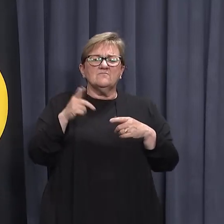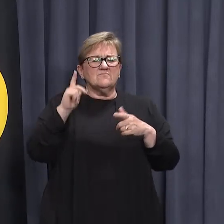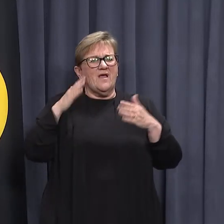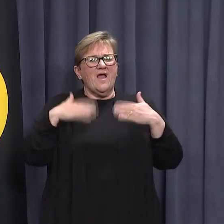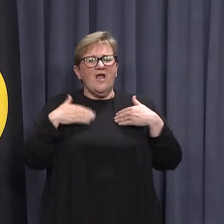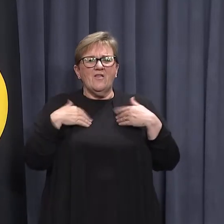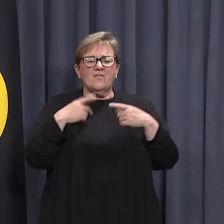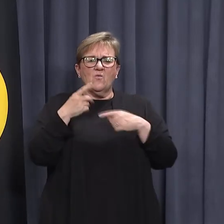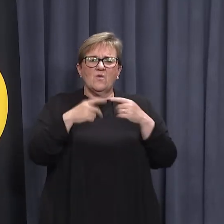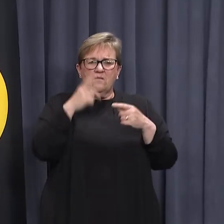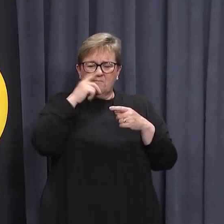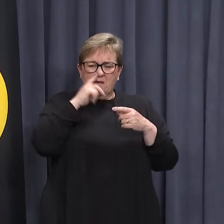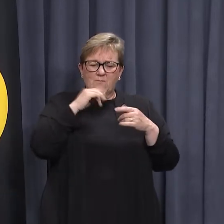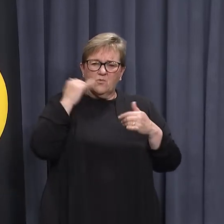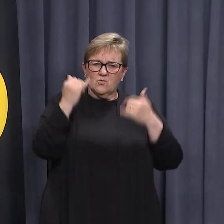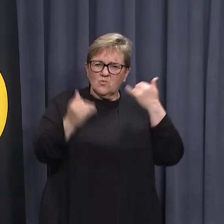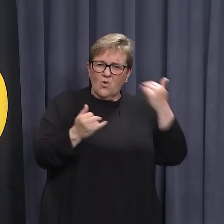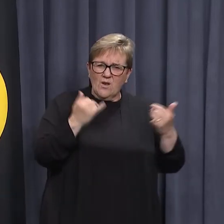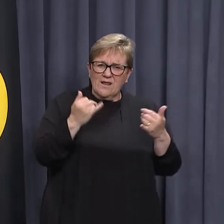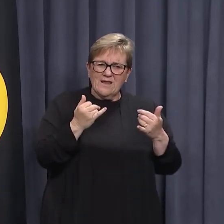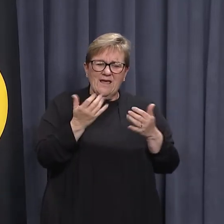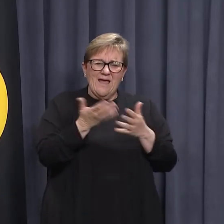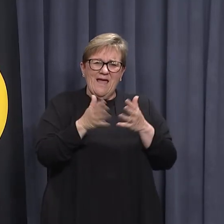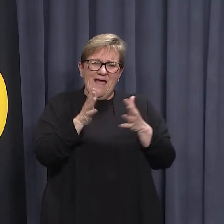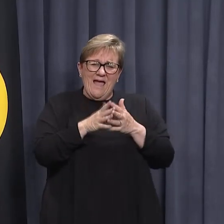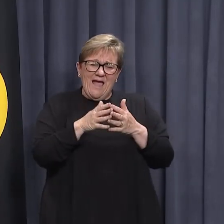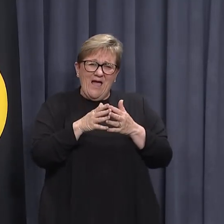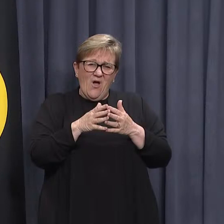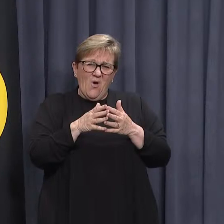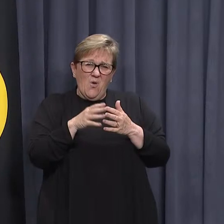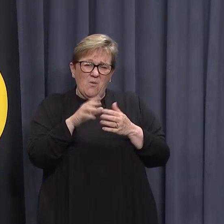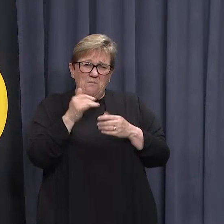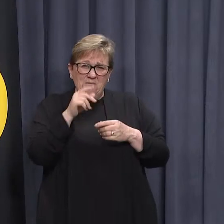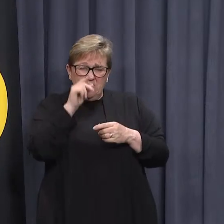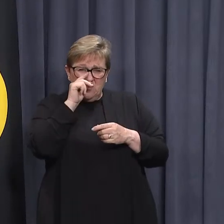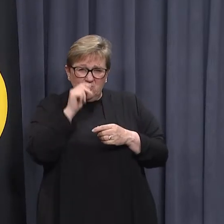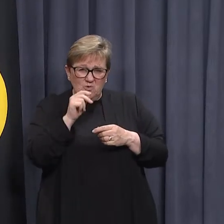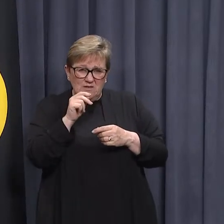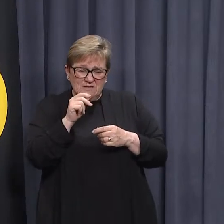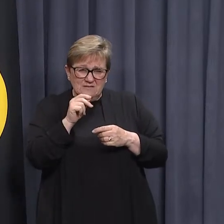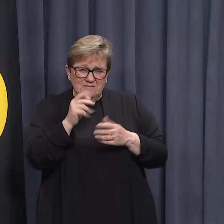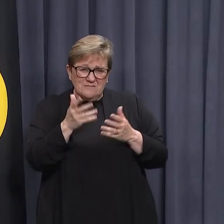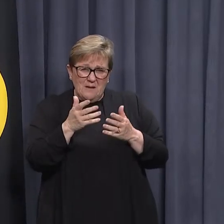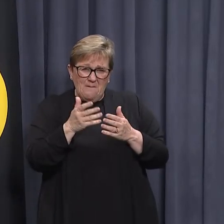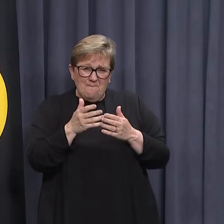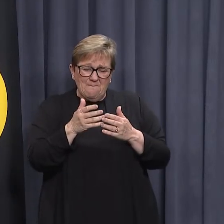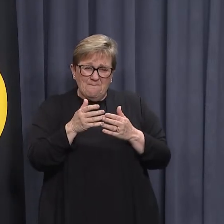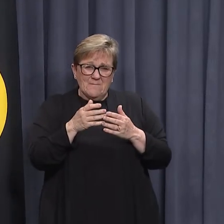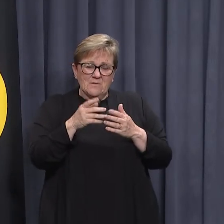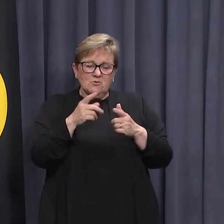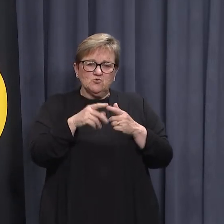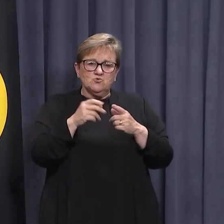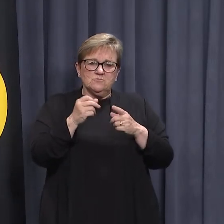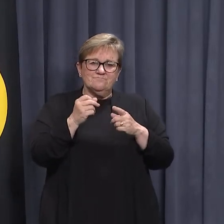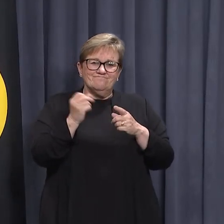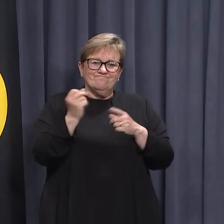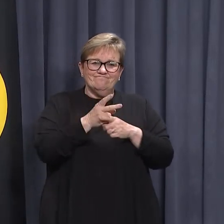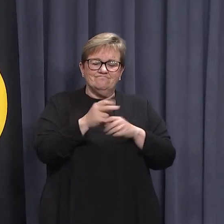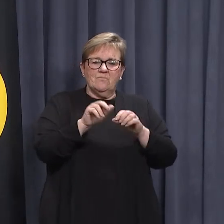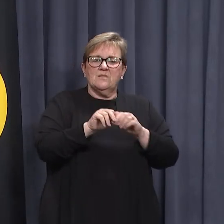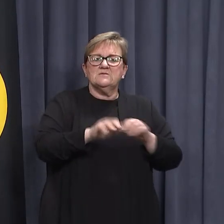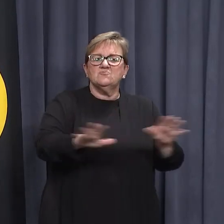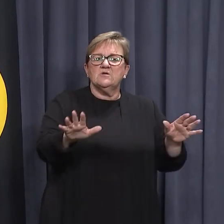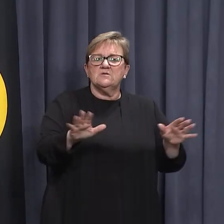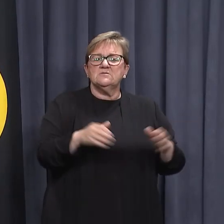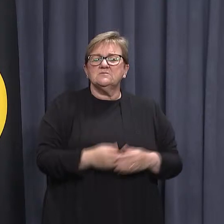people involved in contact tracing as to how possible it might be to sort of get on top of the spread